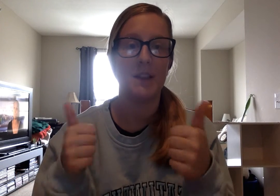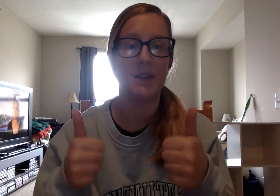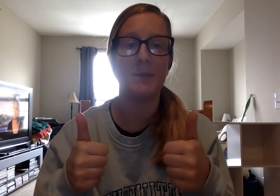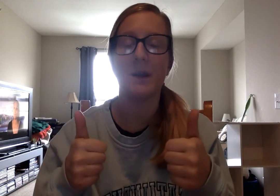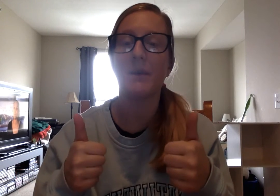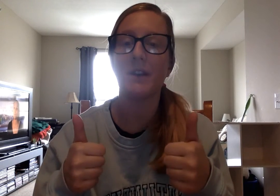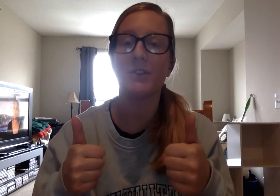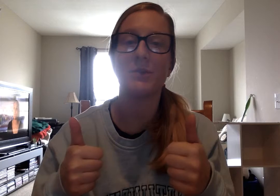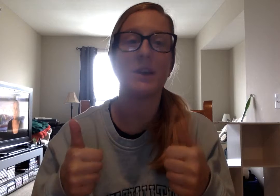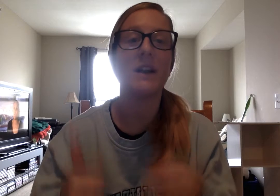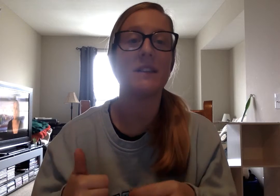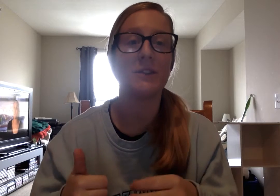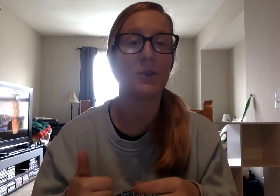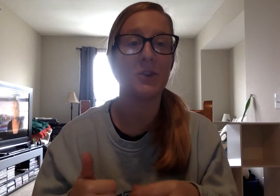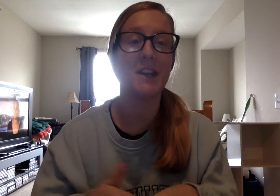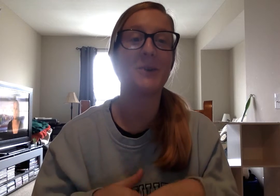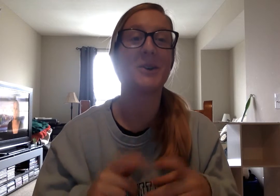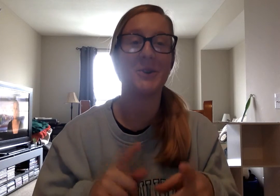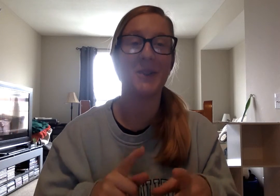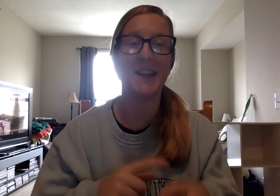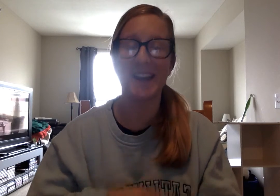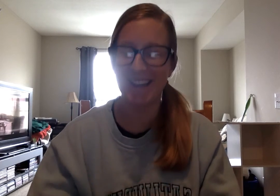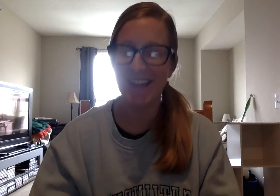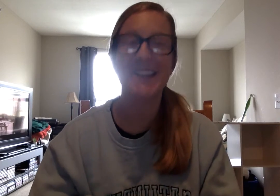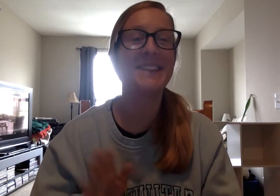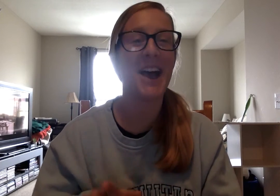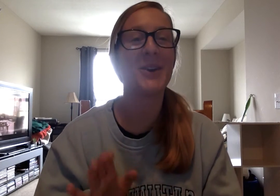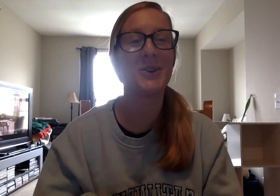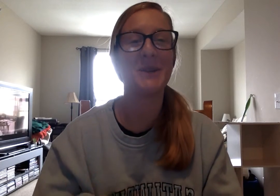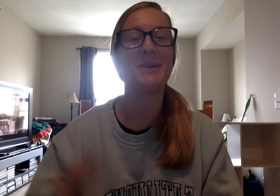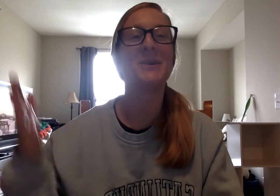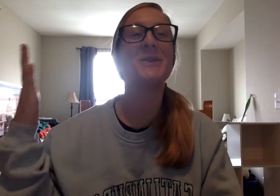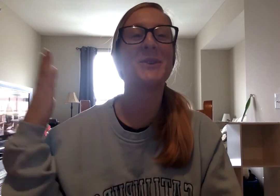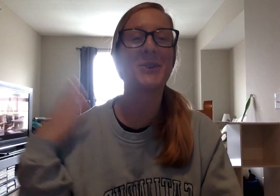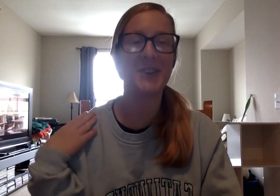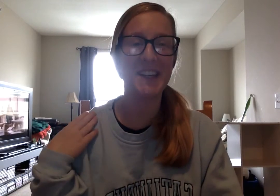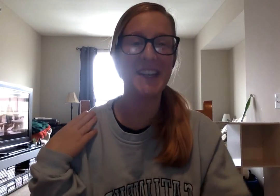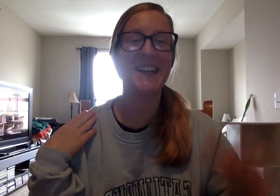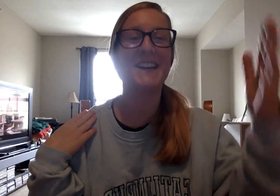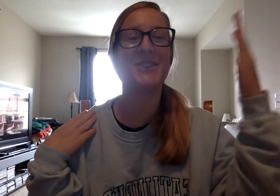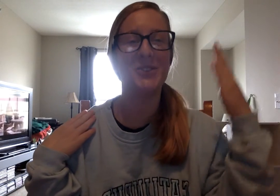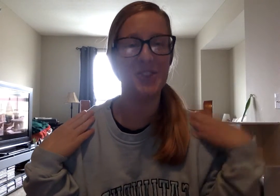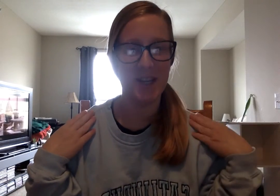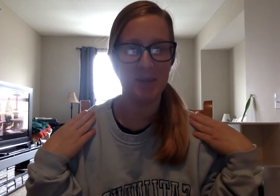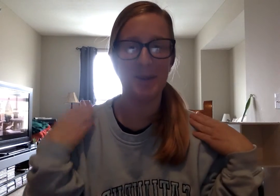Thumbs up, and I just realized it's creek. We're going to do that again. It's not creep. It was creek, jeep.